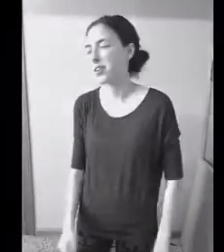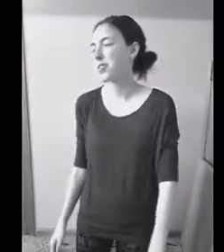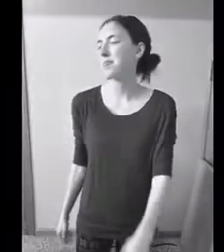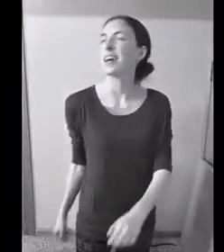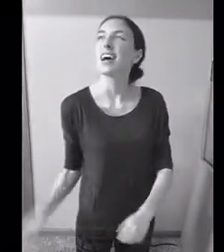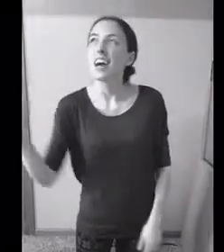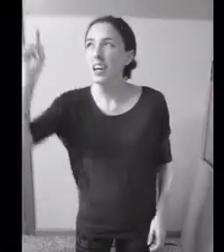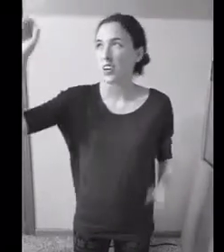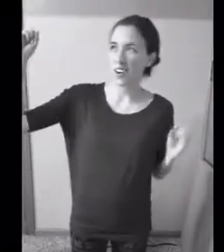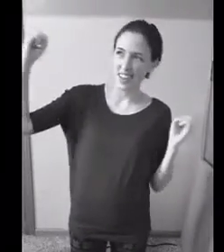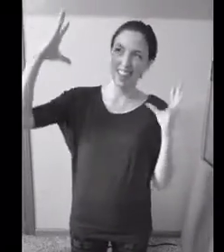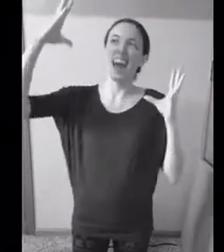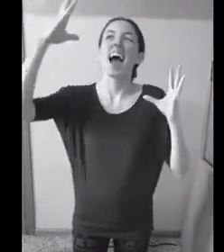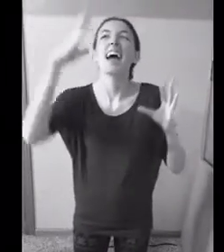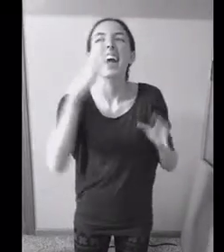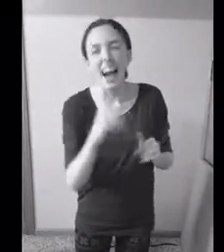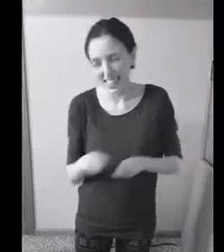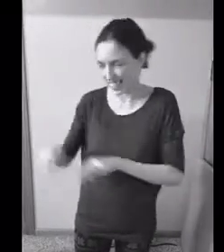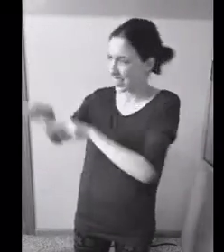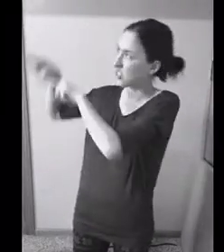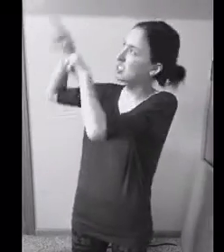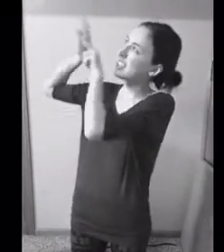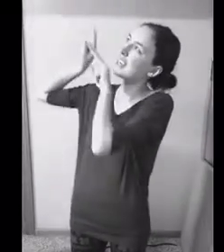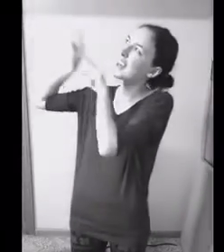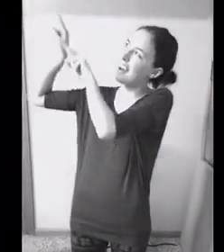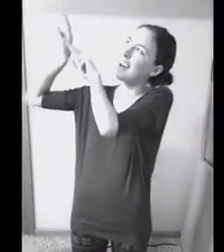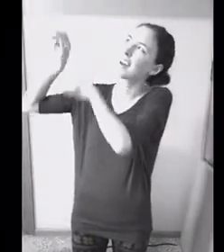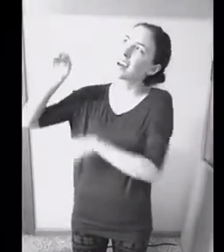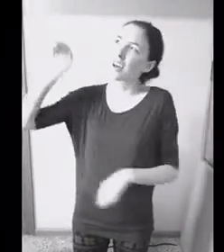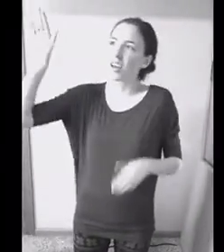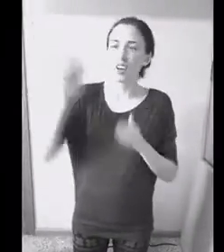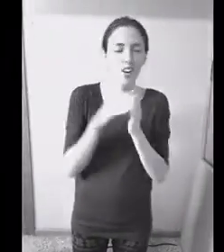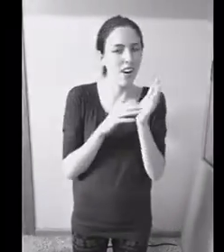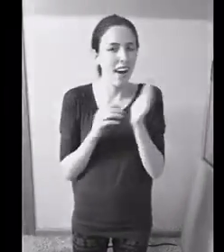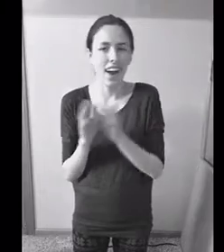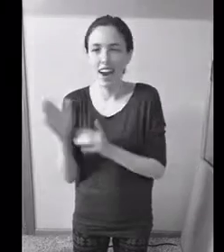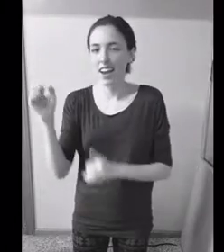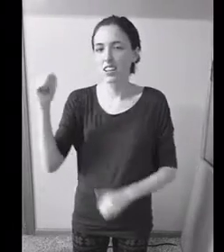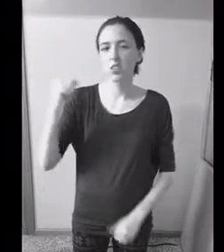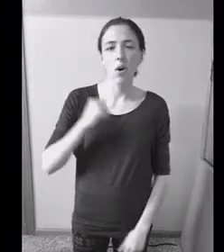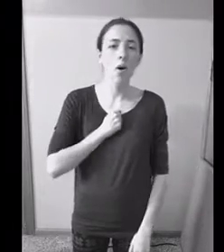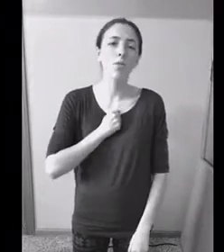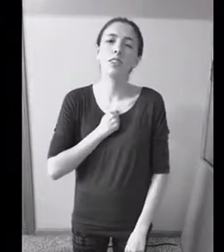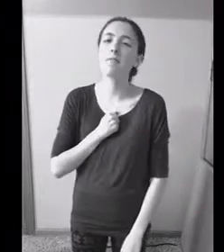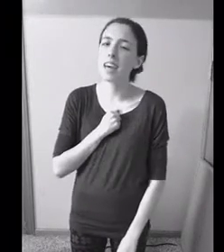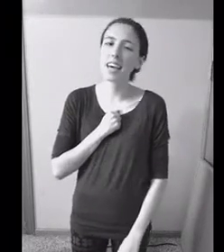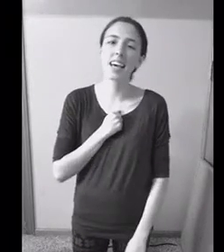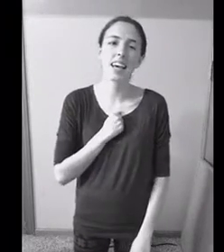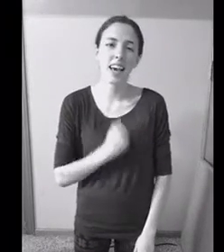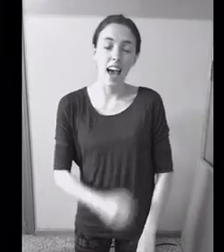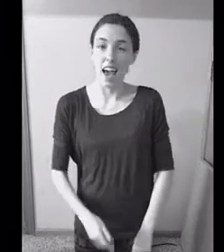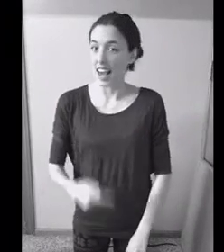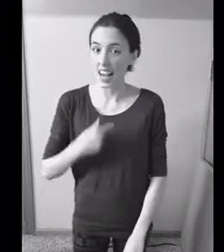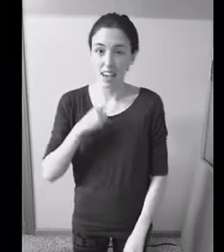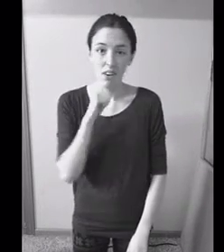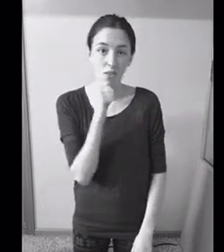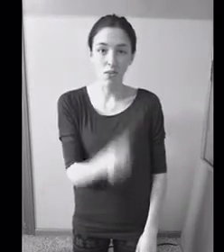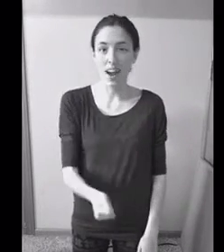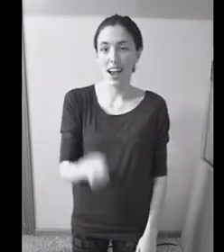Your light I still see Your hands are holding me Even when